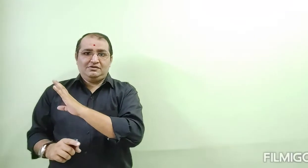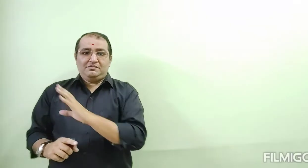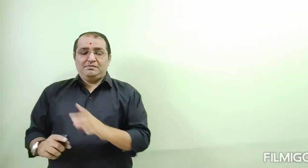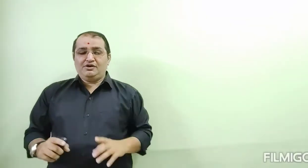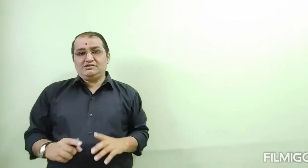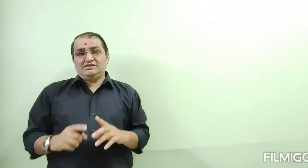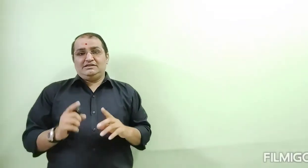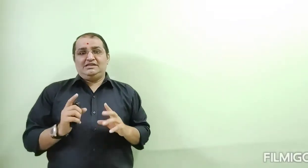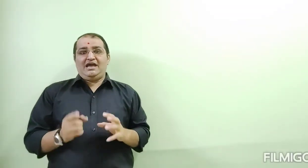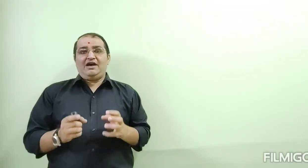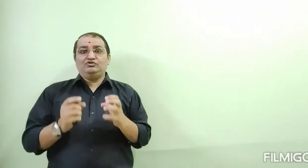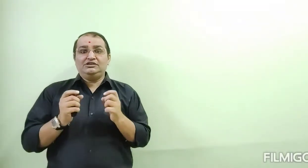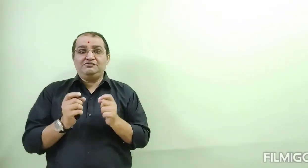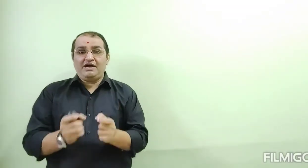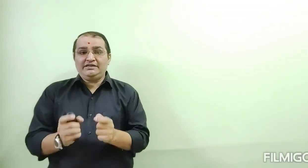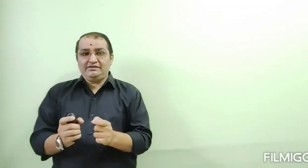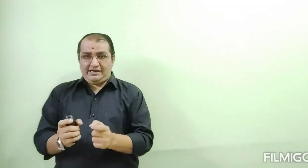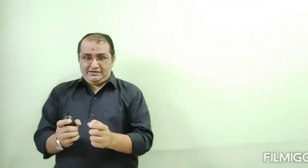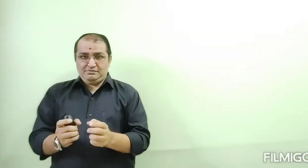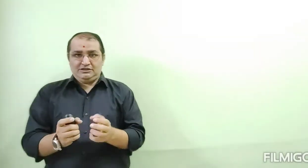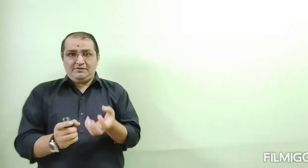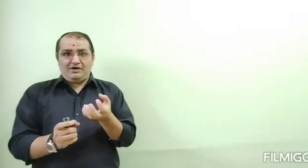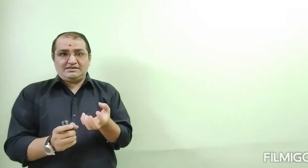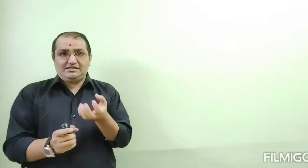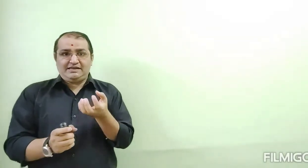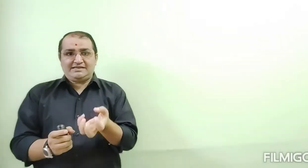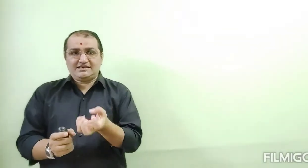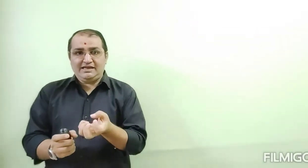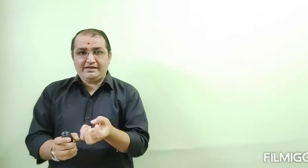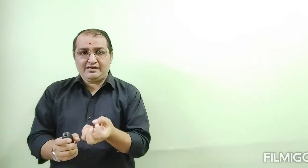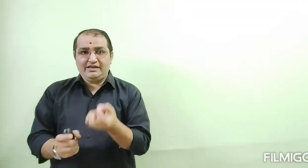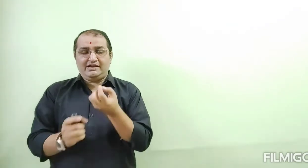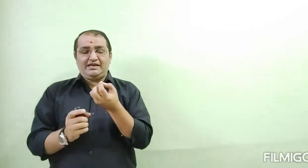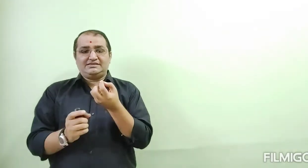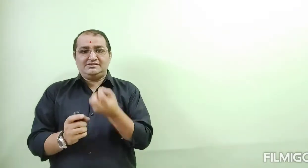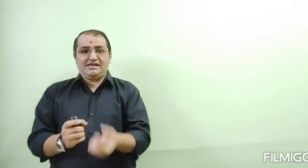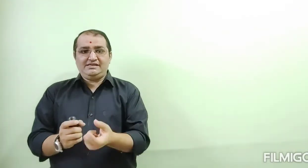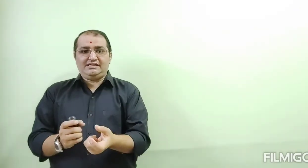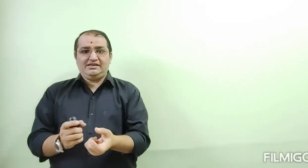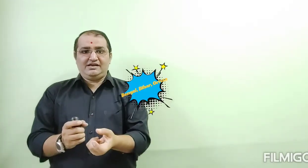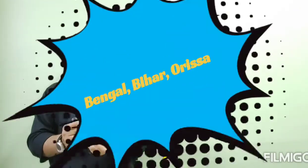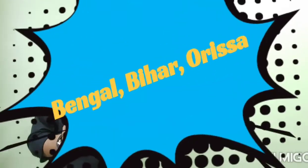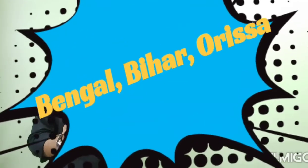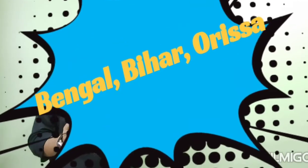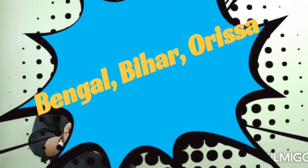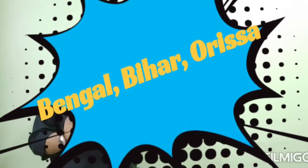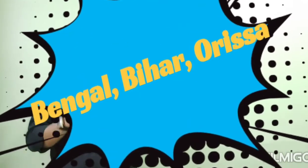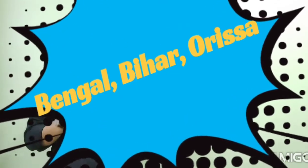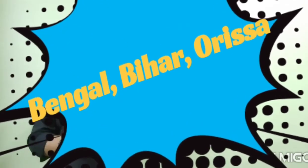Because, they have divani rights. That means, there is a text collect and decide right. That